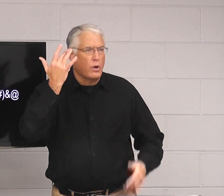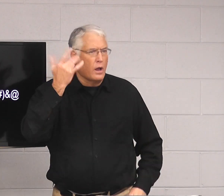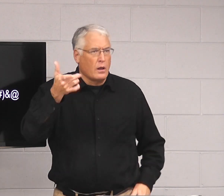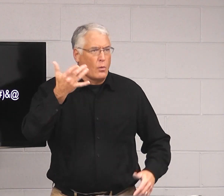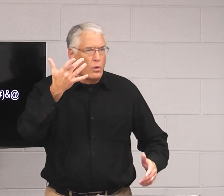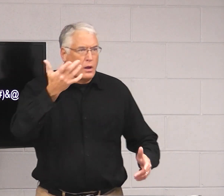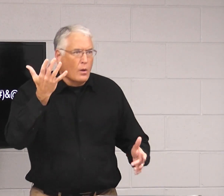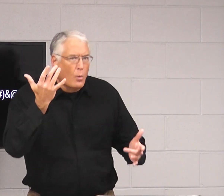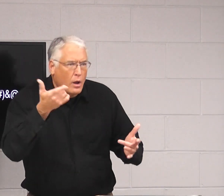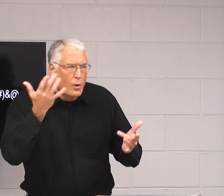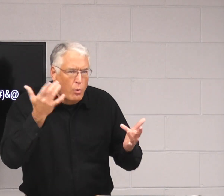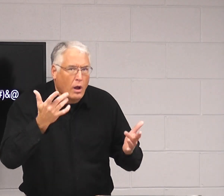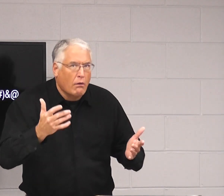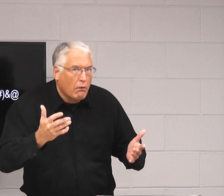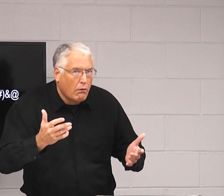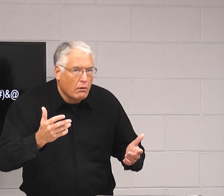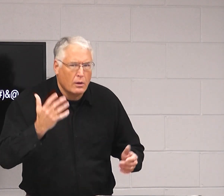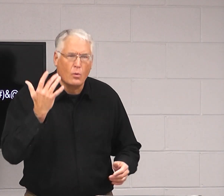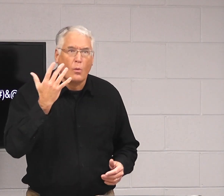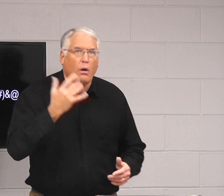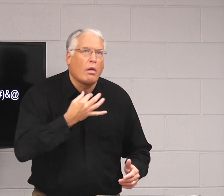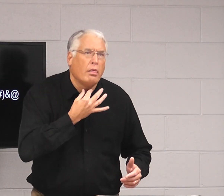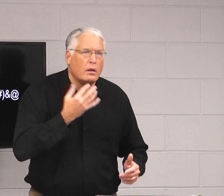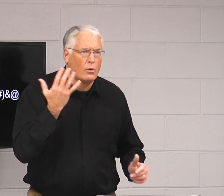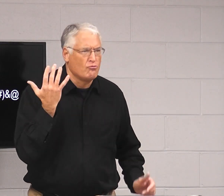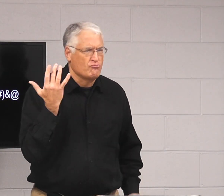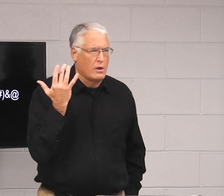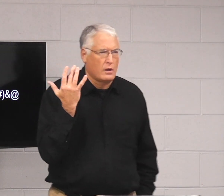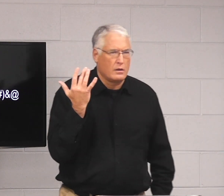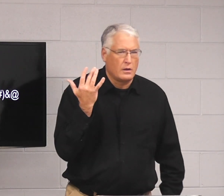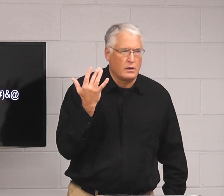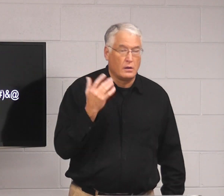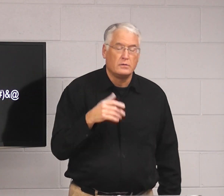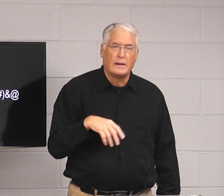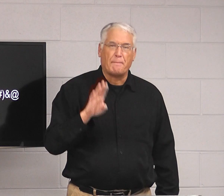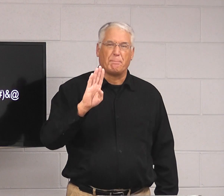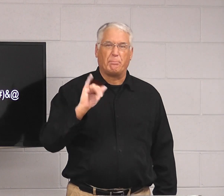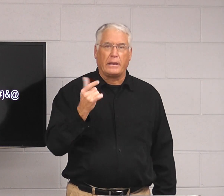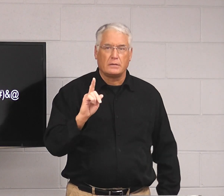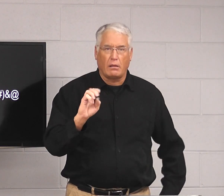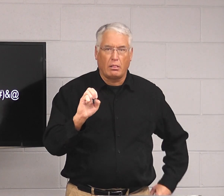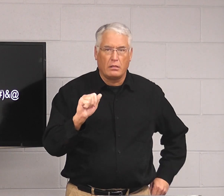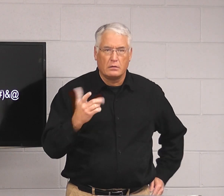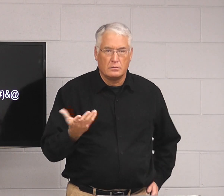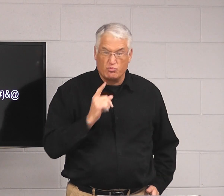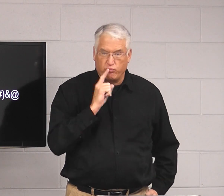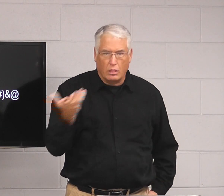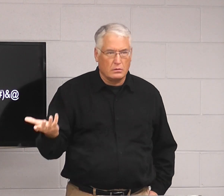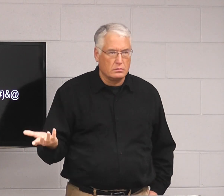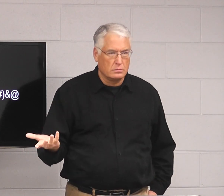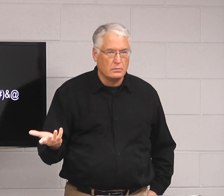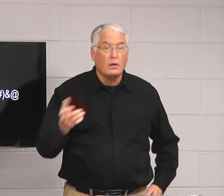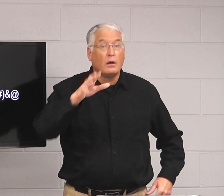right? So, why? Why does that make you feel so curious? That's a big deal, right?